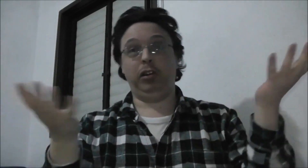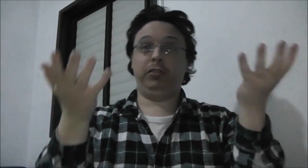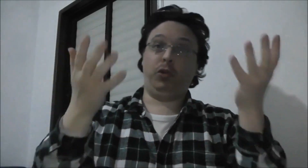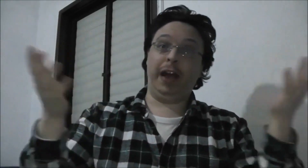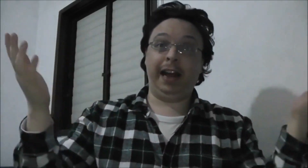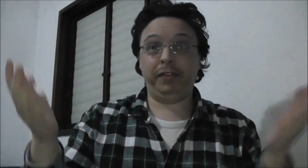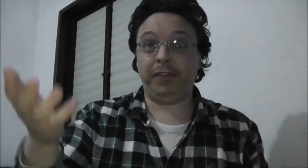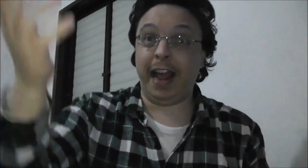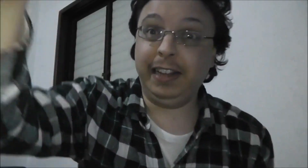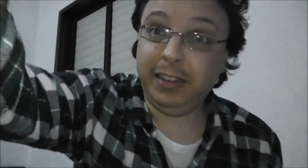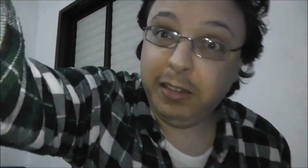also an elephant.